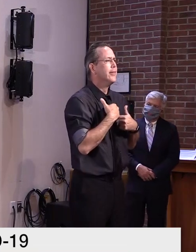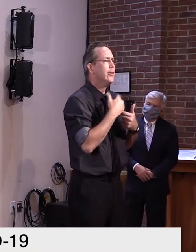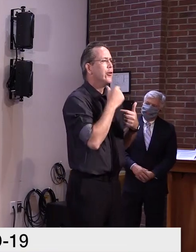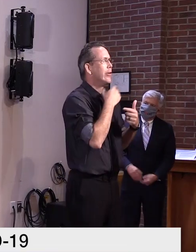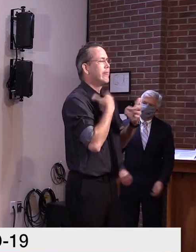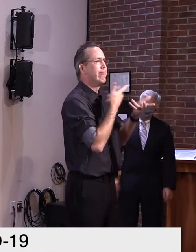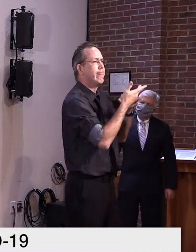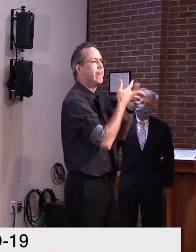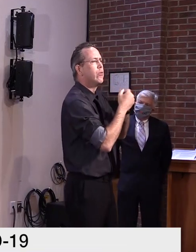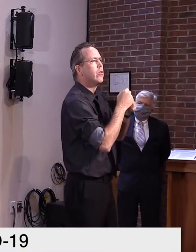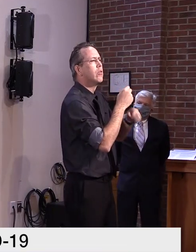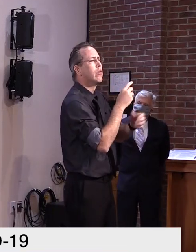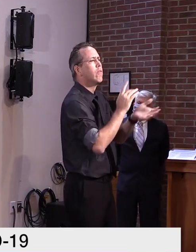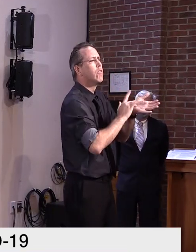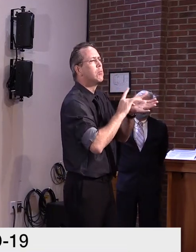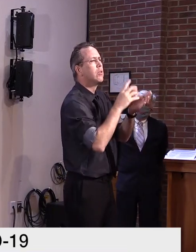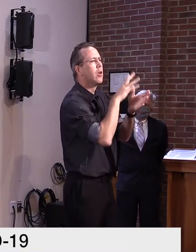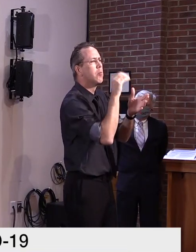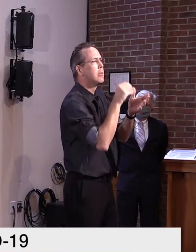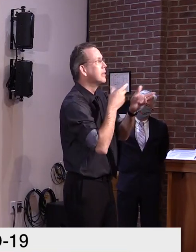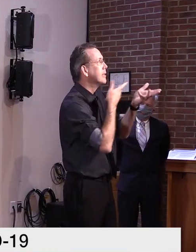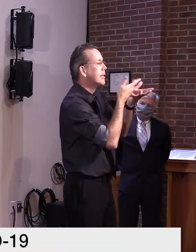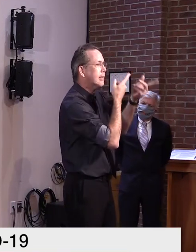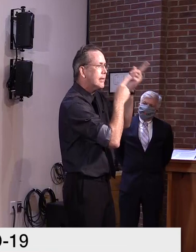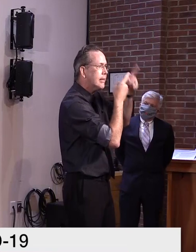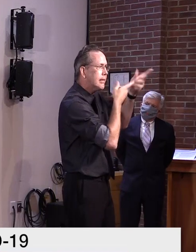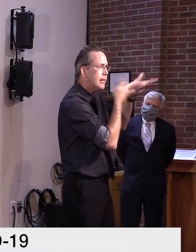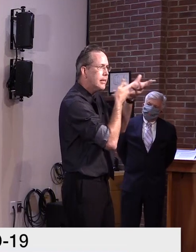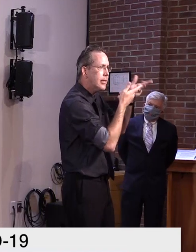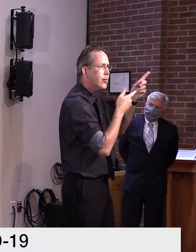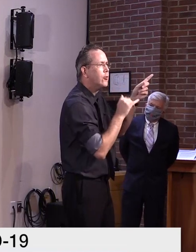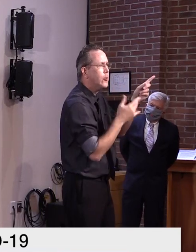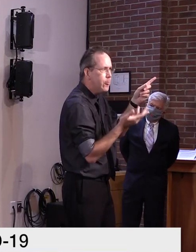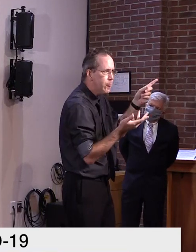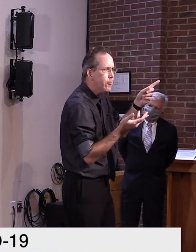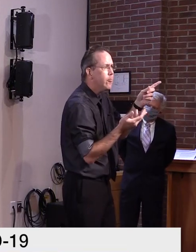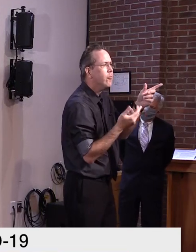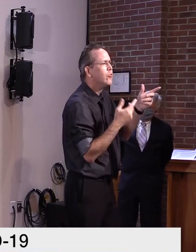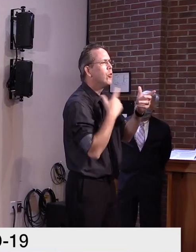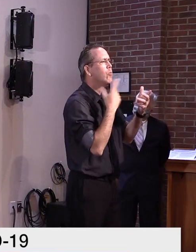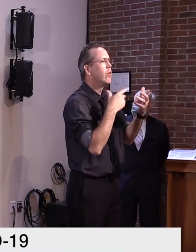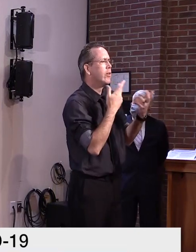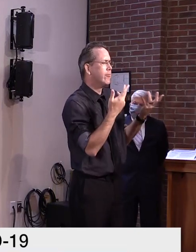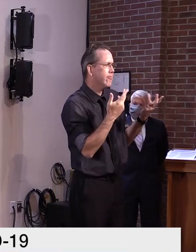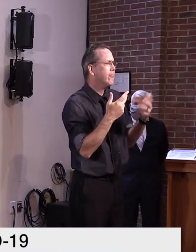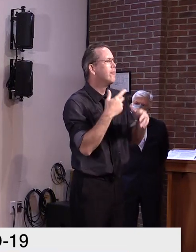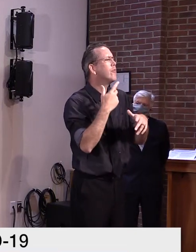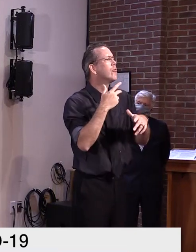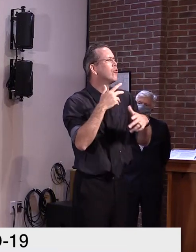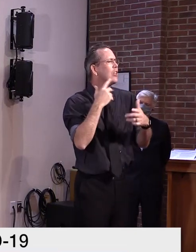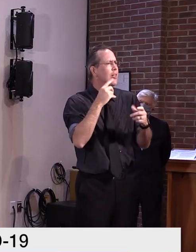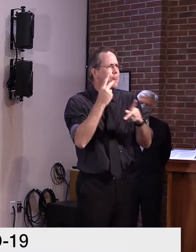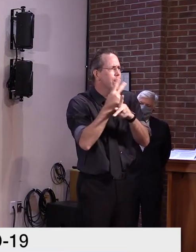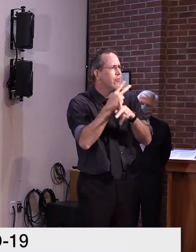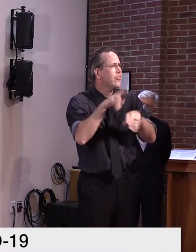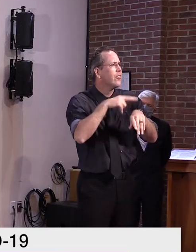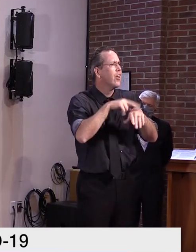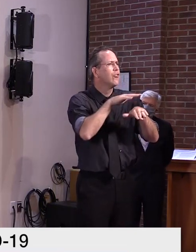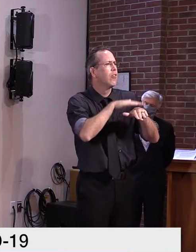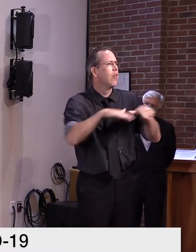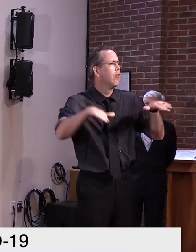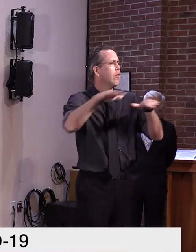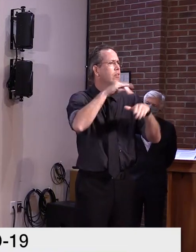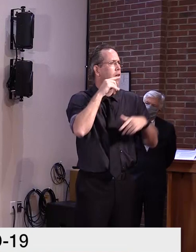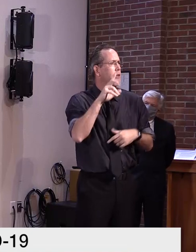the vaccine when we want to get it. This is going to be a much more of a national strategy and vaccine will then be,